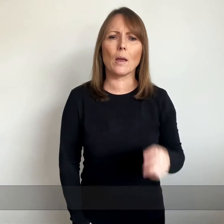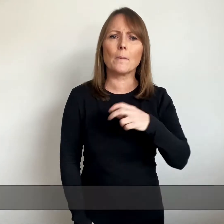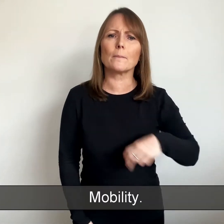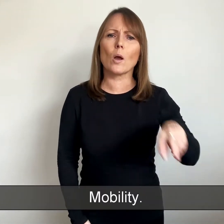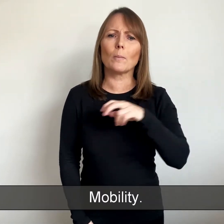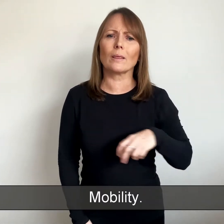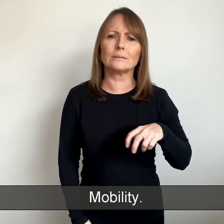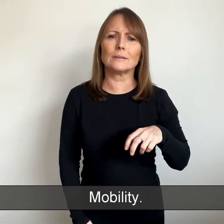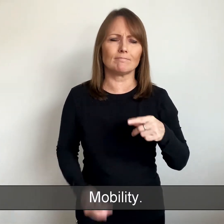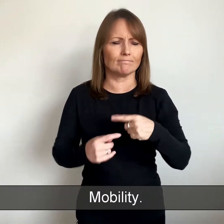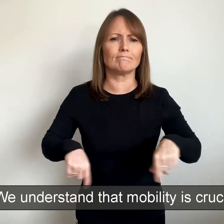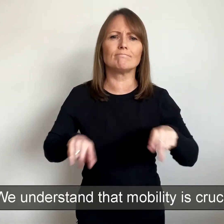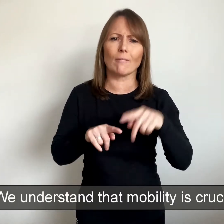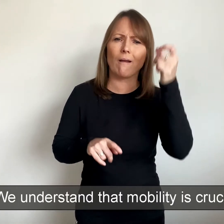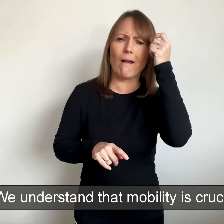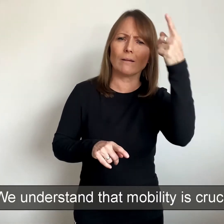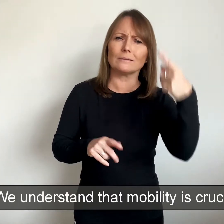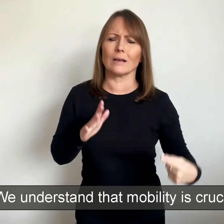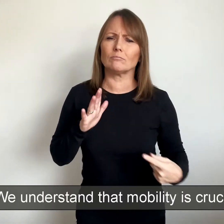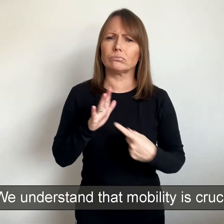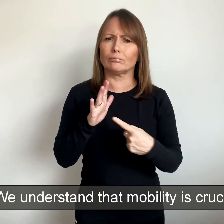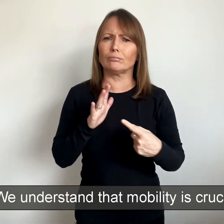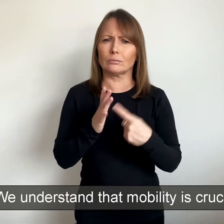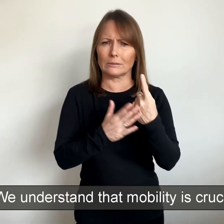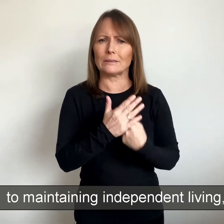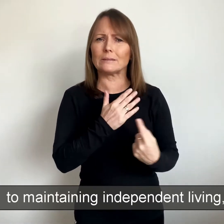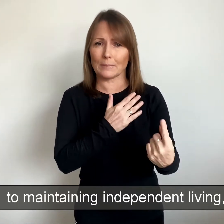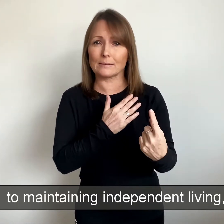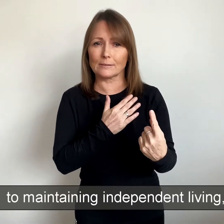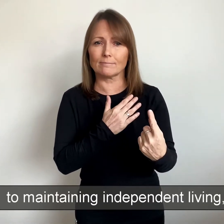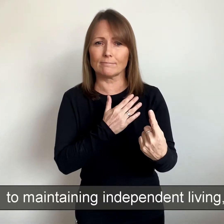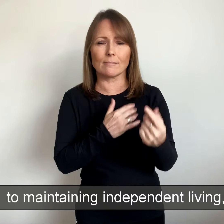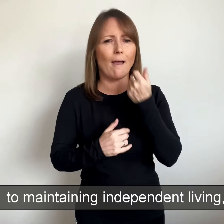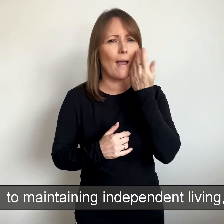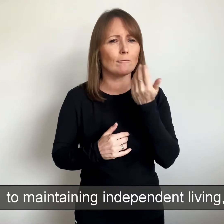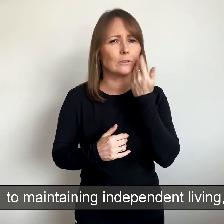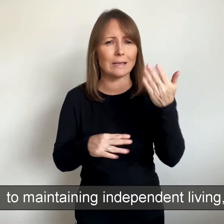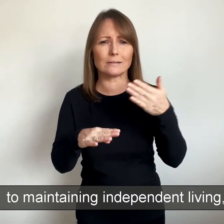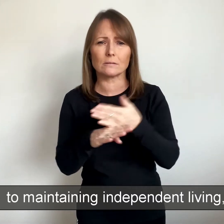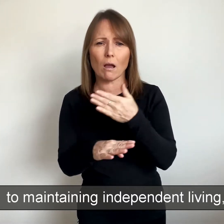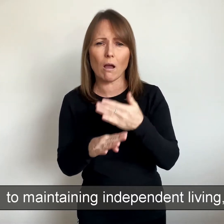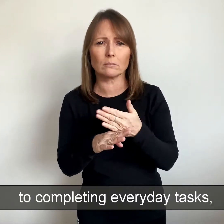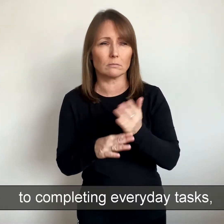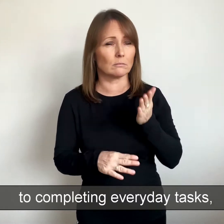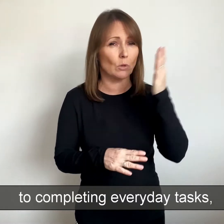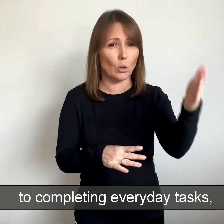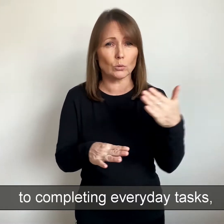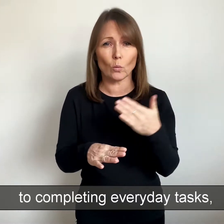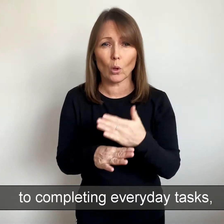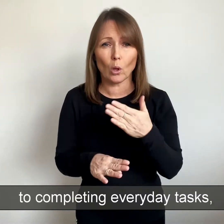Mobility. We understand that mobility is crucial to maintaining independent living, to completing everyday tasks